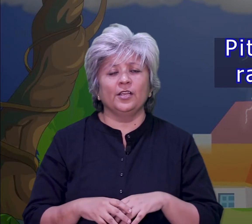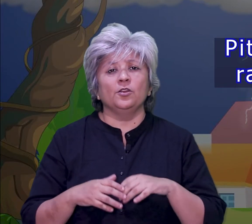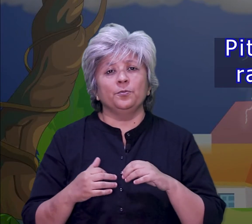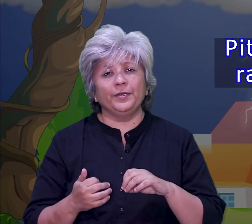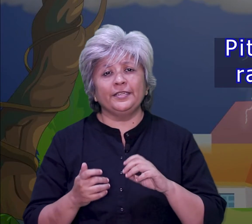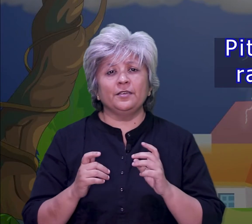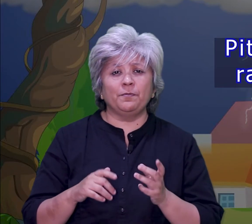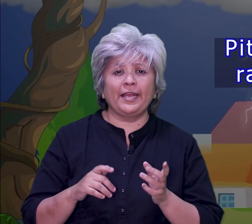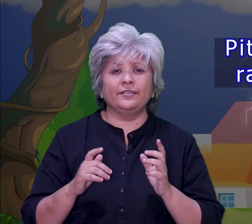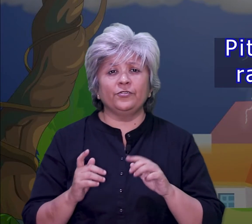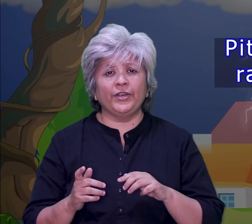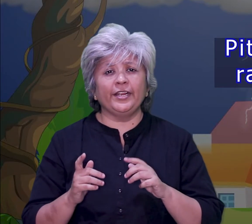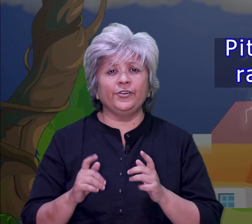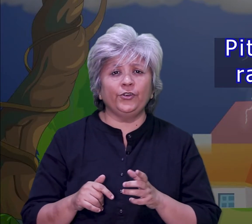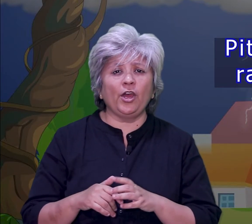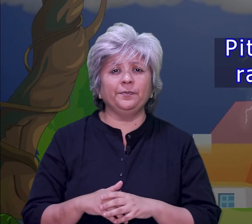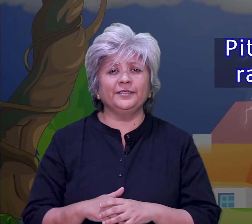Pitter-patter rain drops.